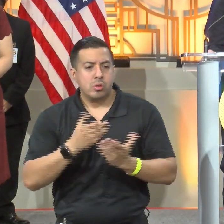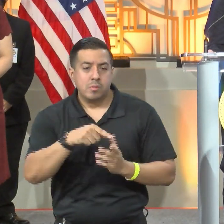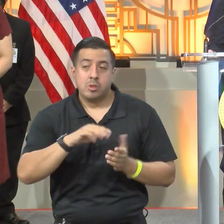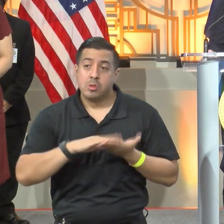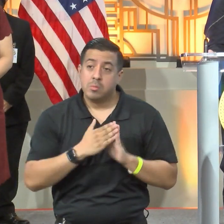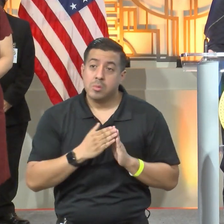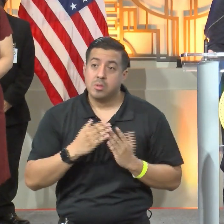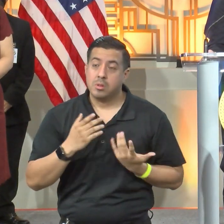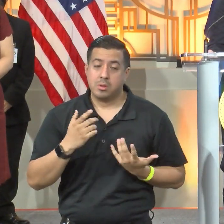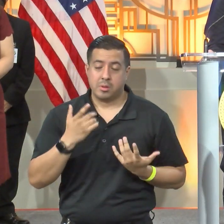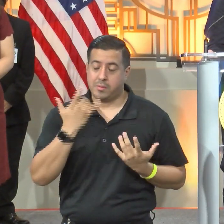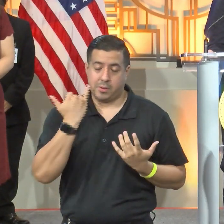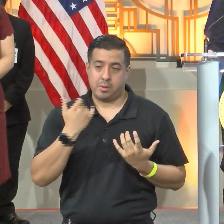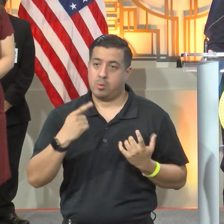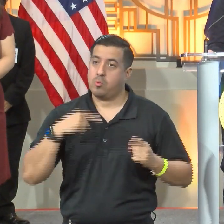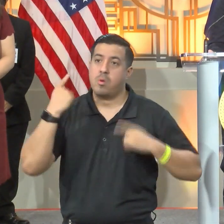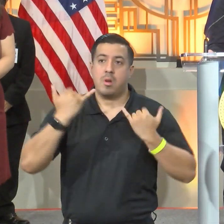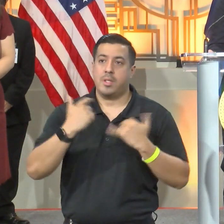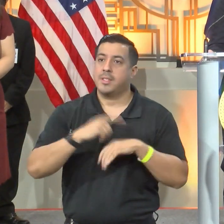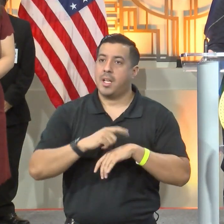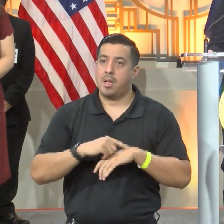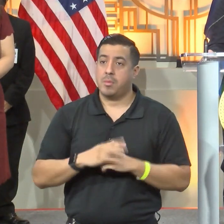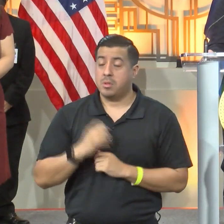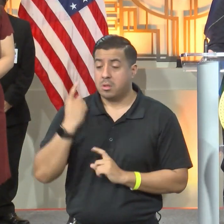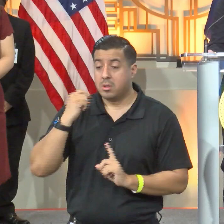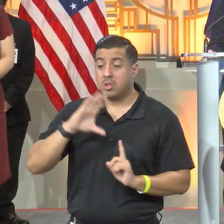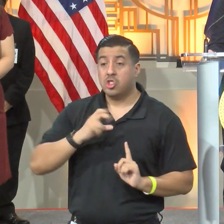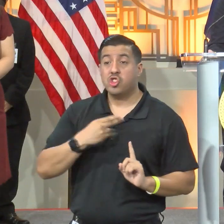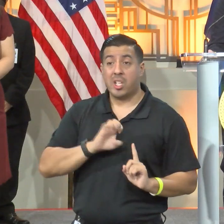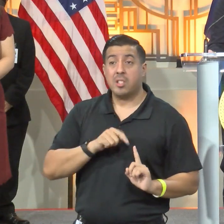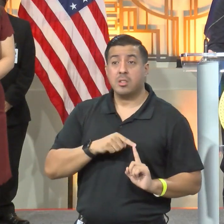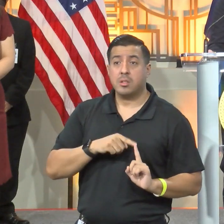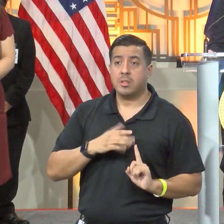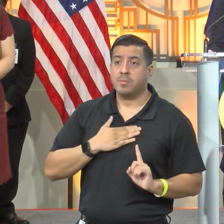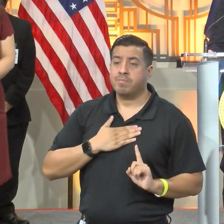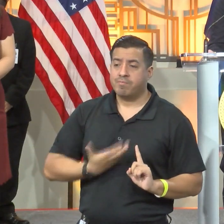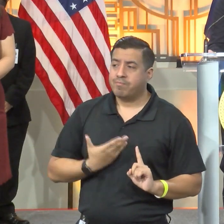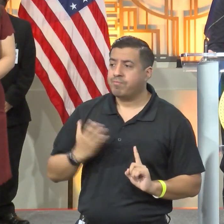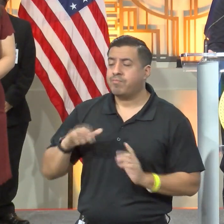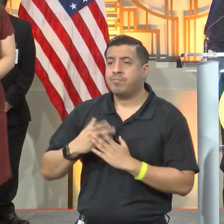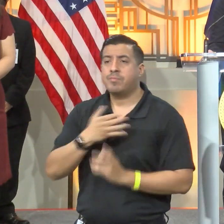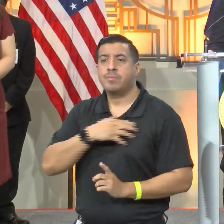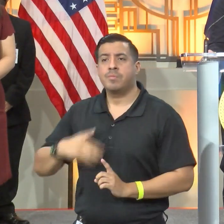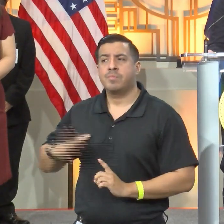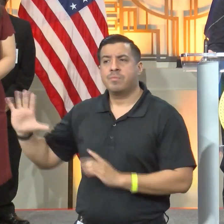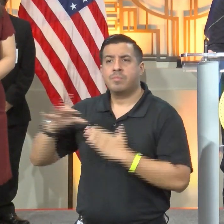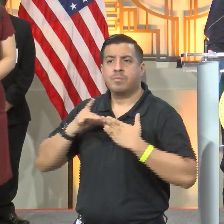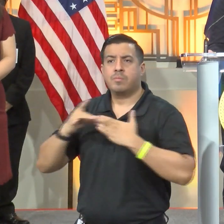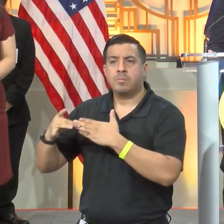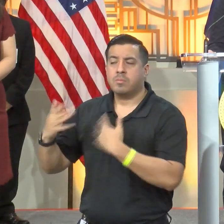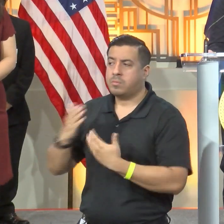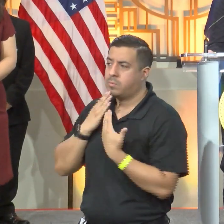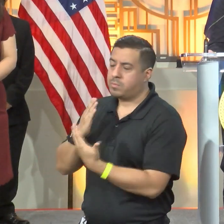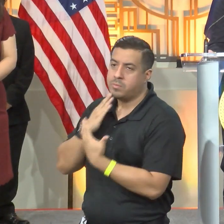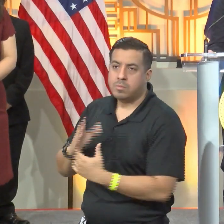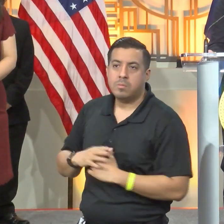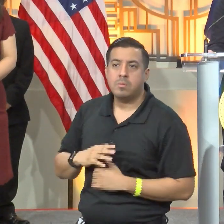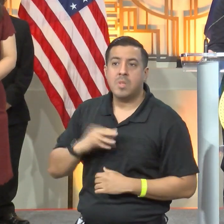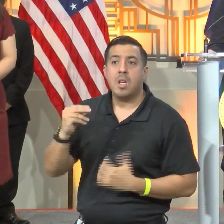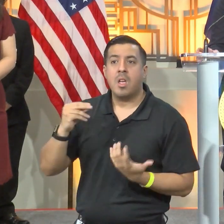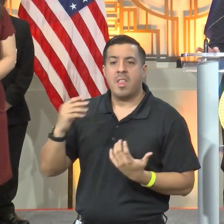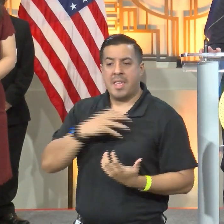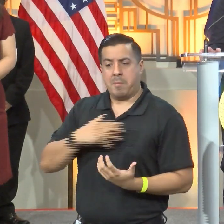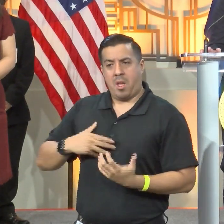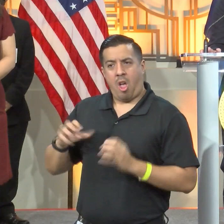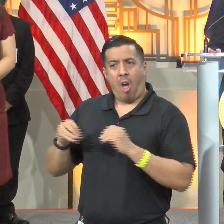during an unprecedented time. JPMorgan Chase appreciates the mayor's leadership and the efforts of the mayor's office